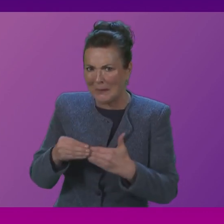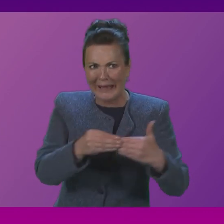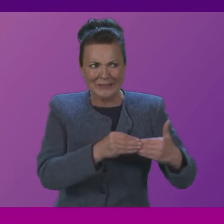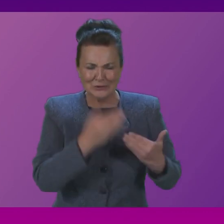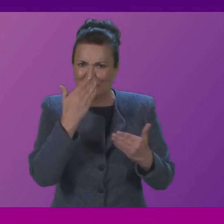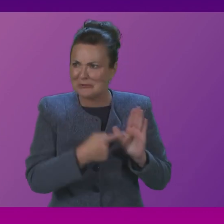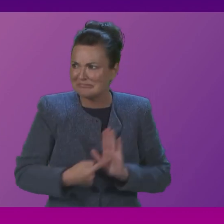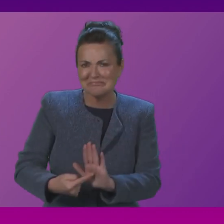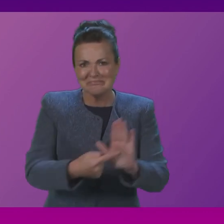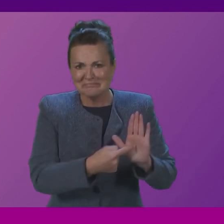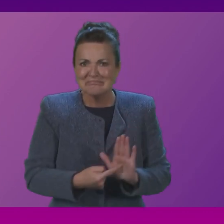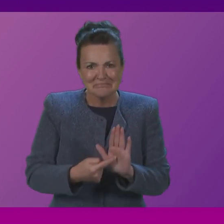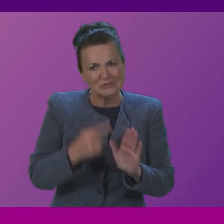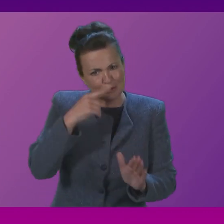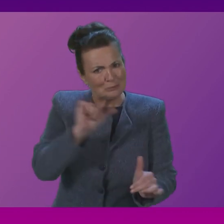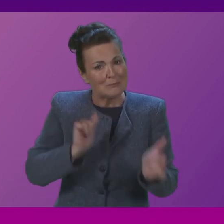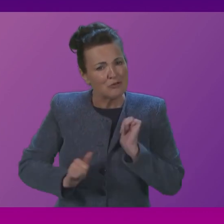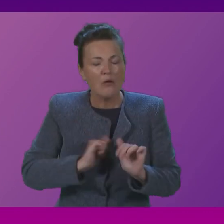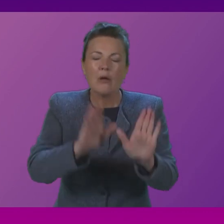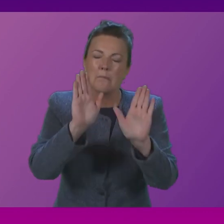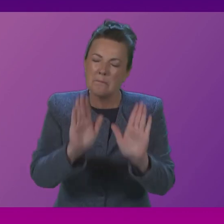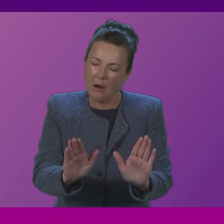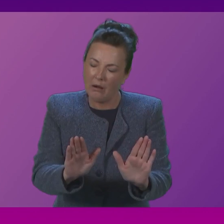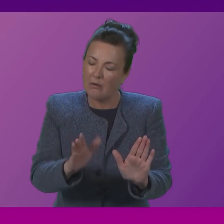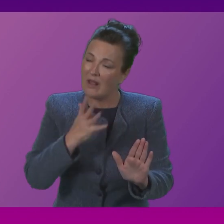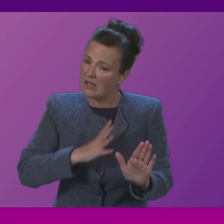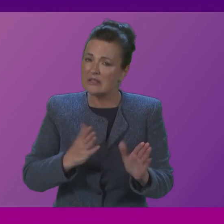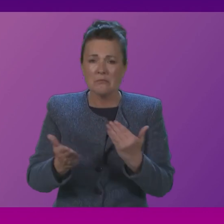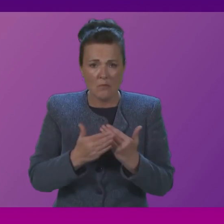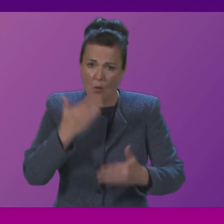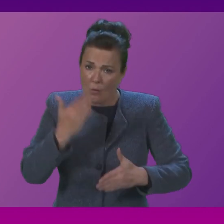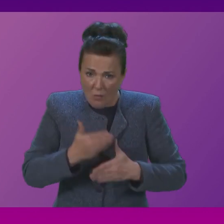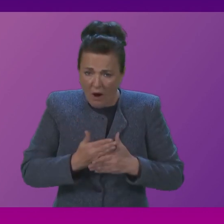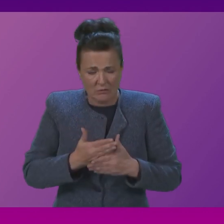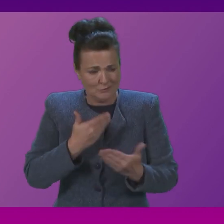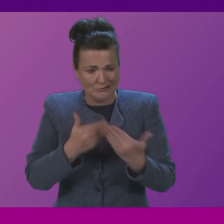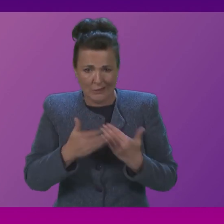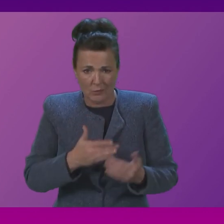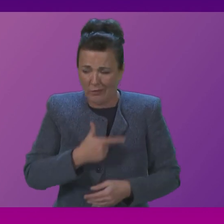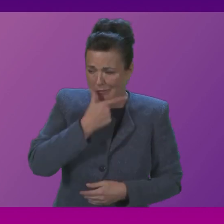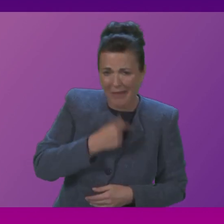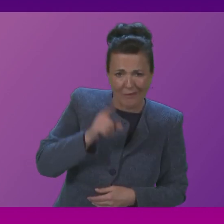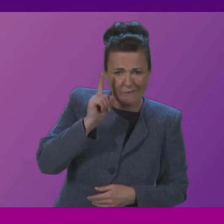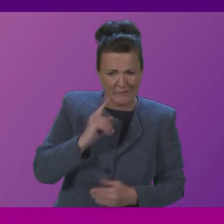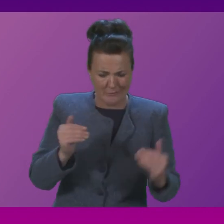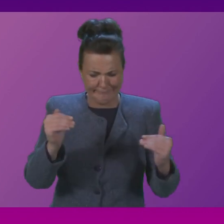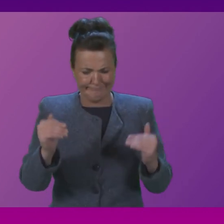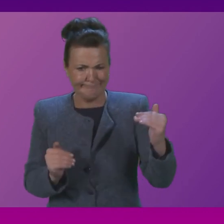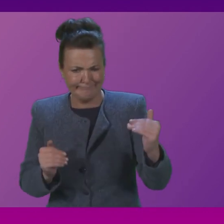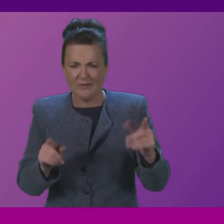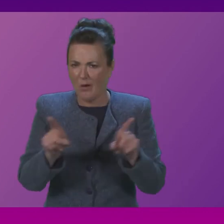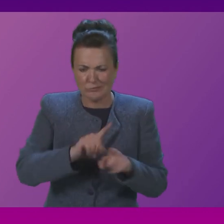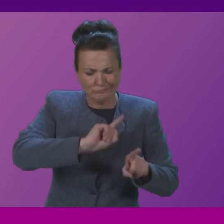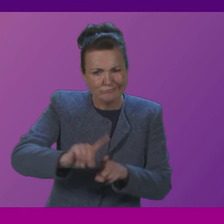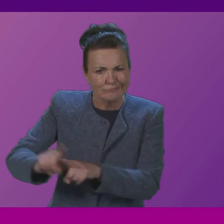a lot of work to be done to tackle gender and other pay gaps and we will publish the refreshed fair work action plan later this year addressing